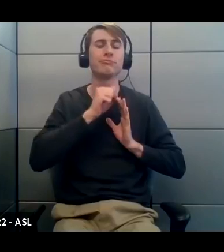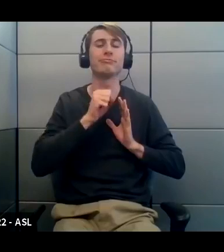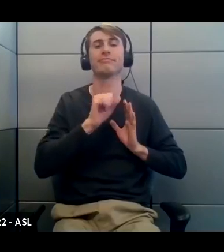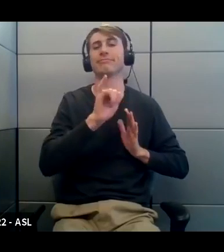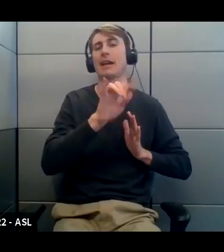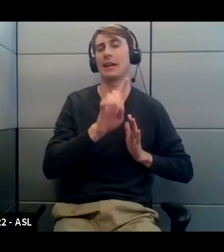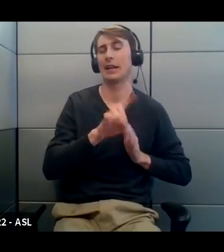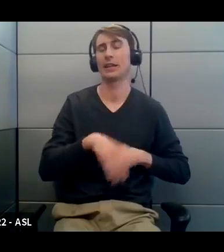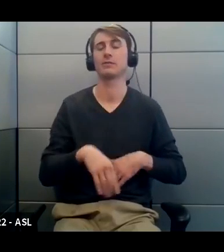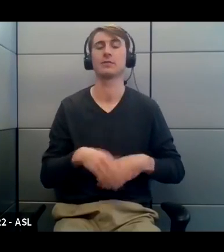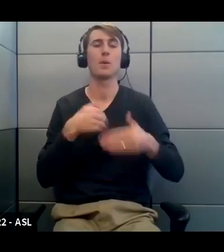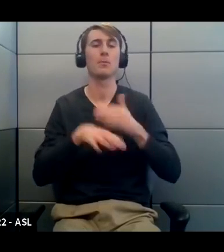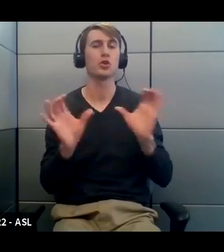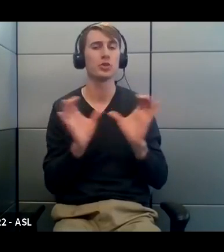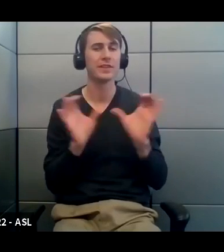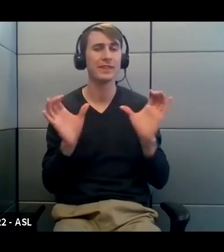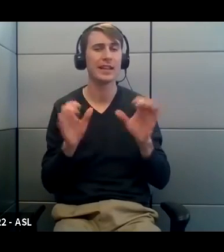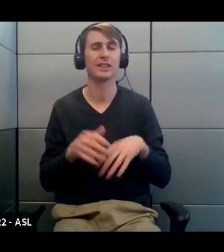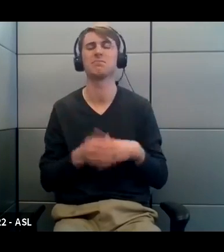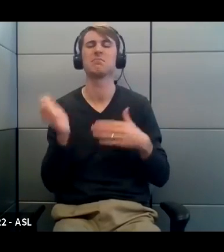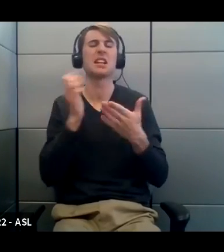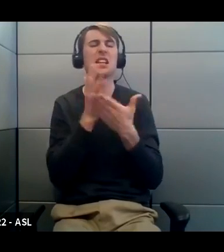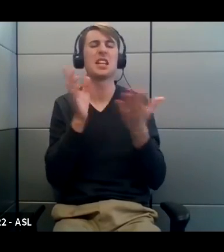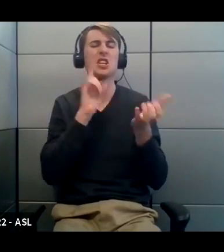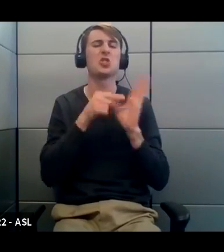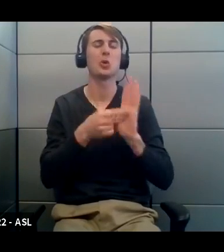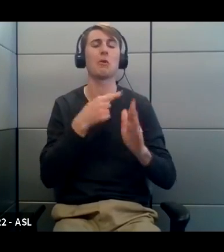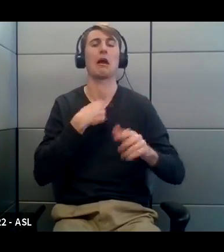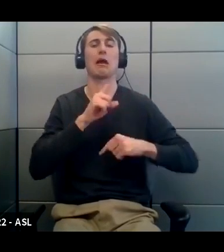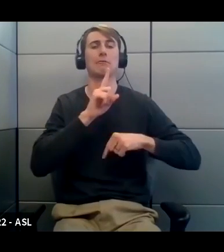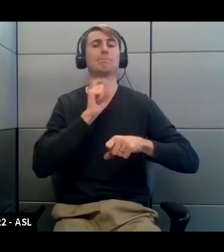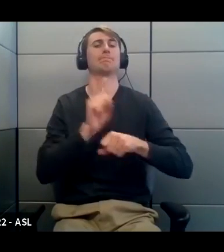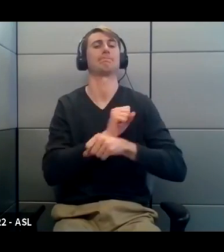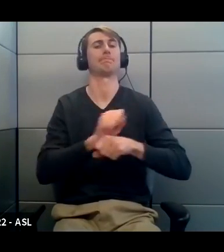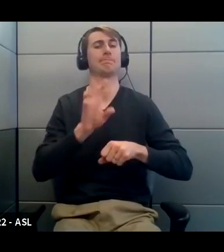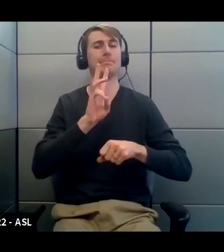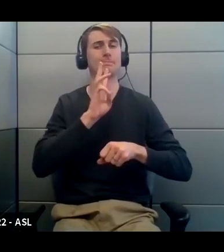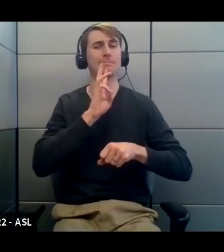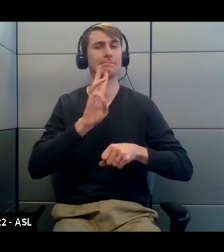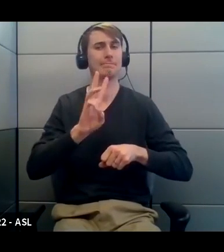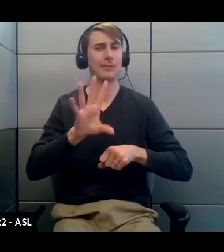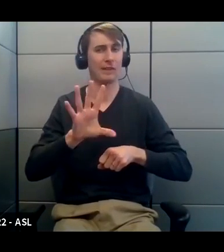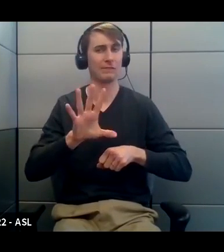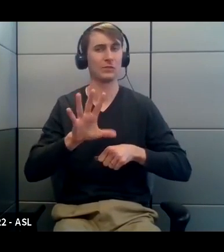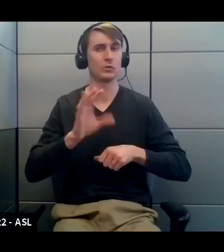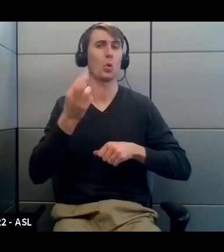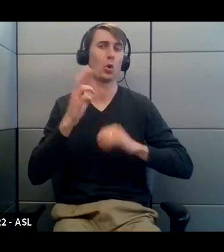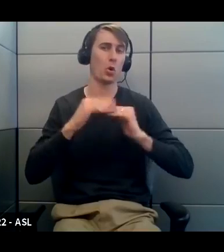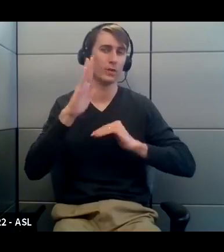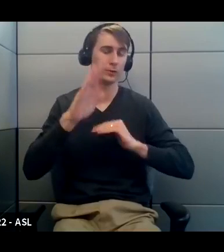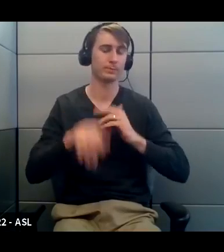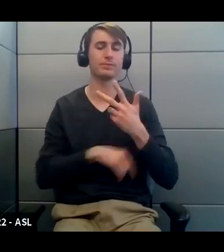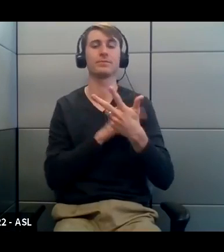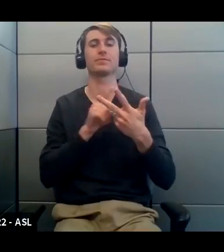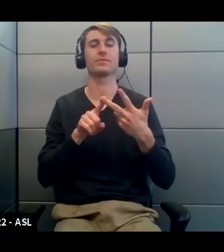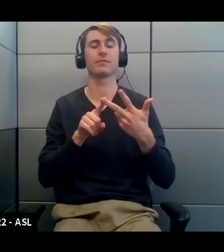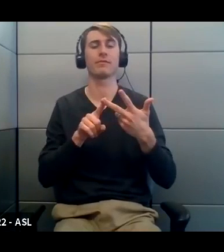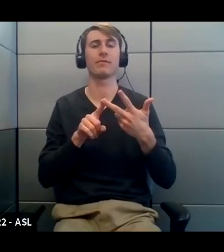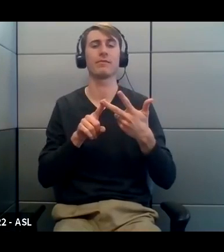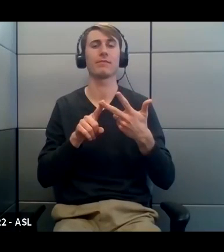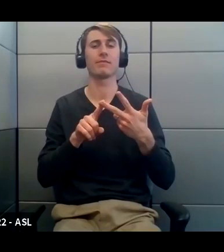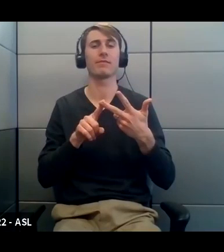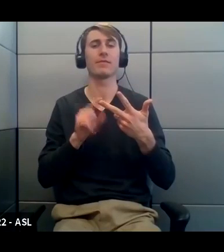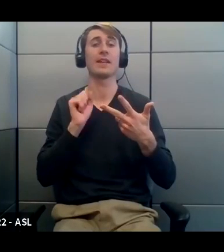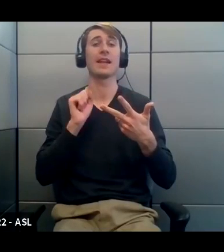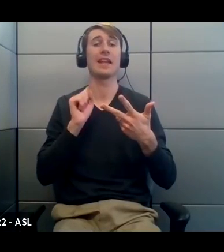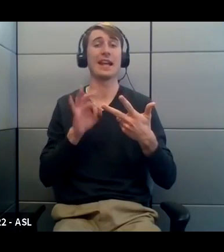or birth certificate or anything that just verifies that you're 65 or older. And then if you are eligible based on your job,